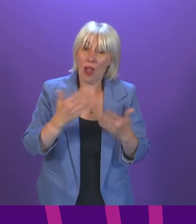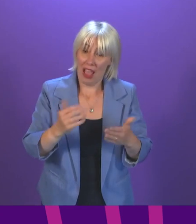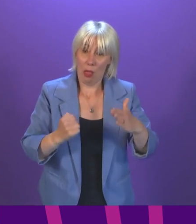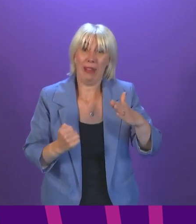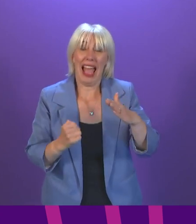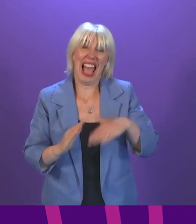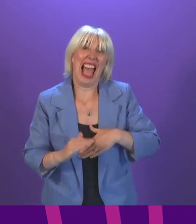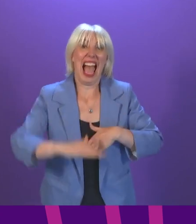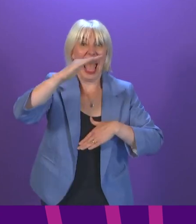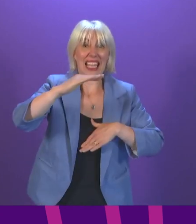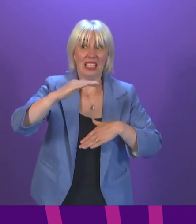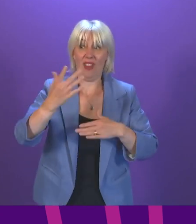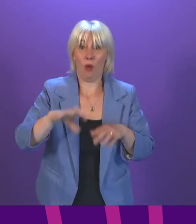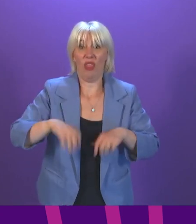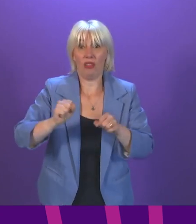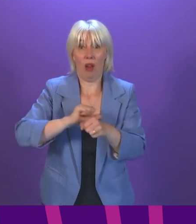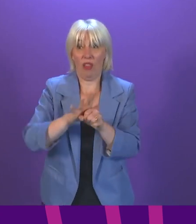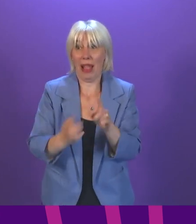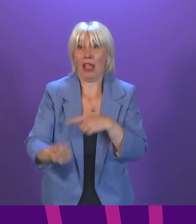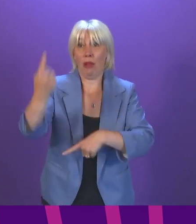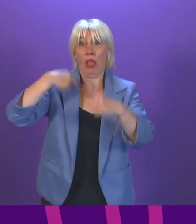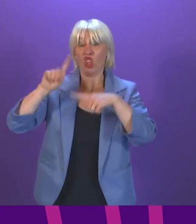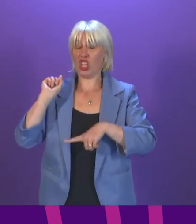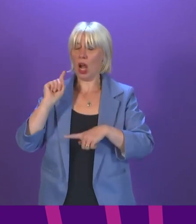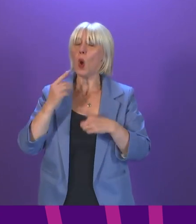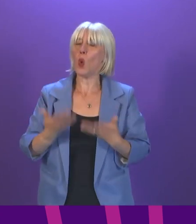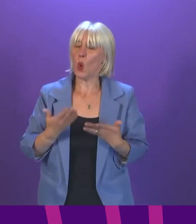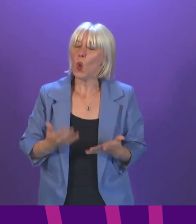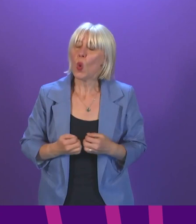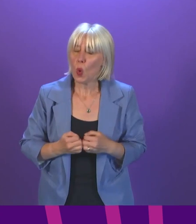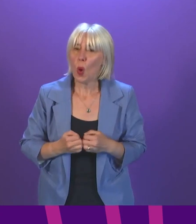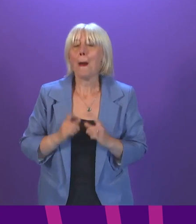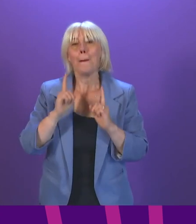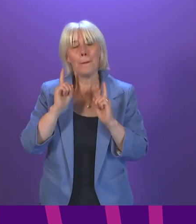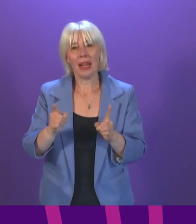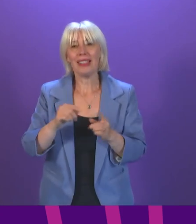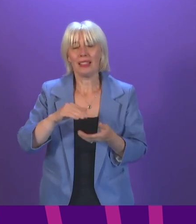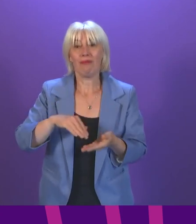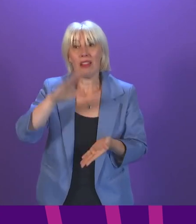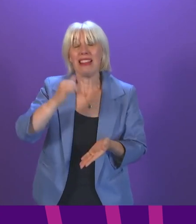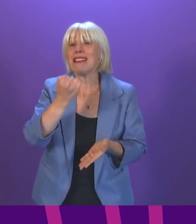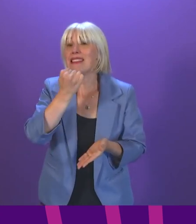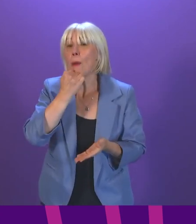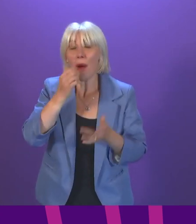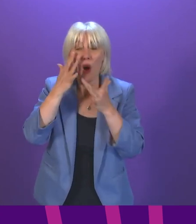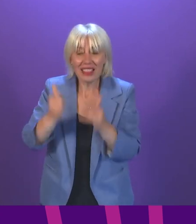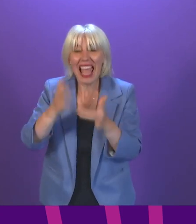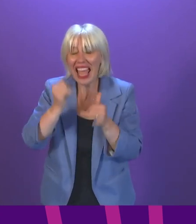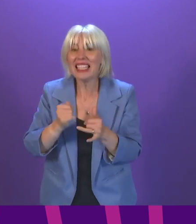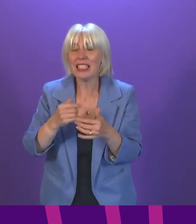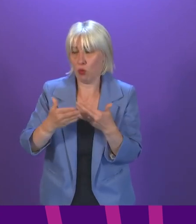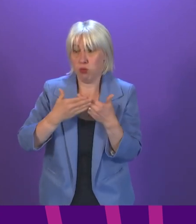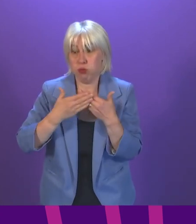levels since the start of the pandemic. Of course, part of this reflects the significantly higher number of tests being conducted now